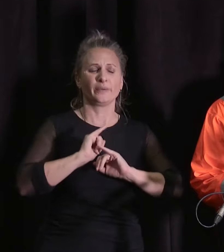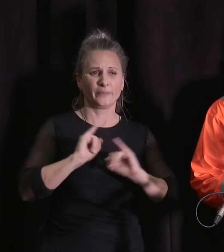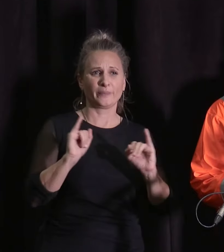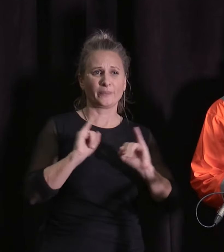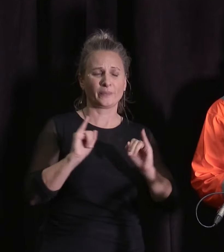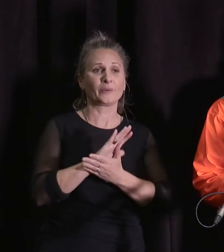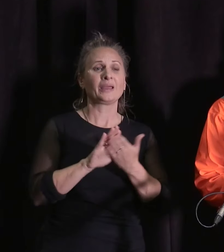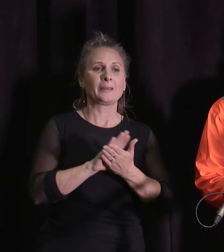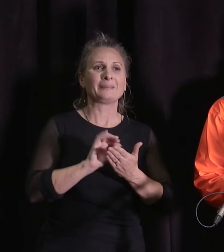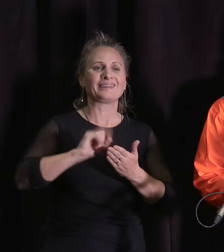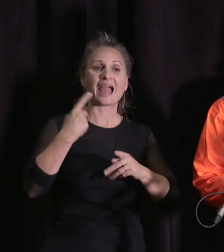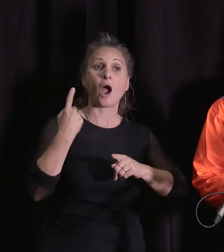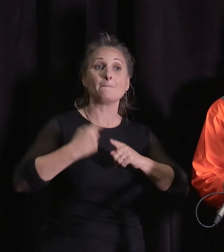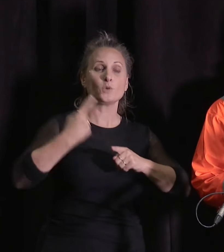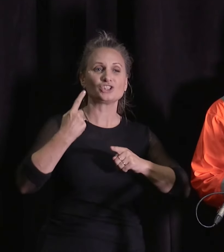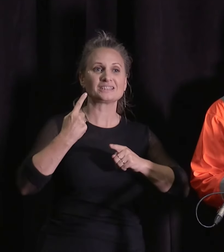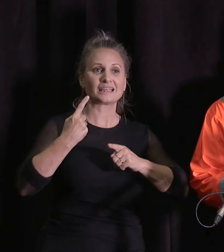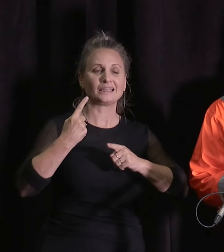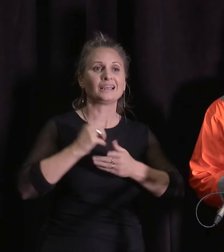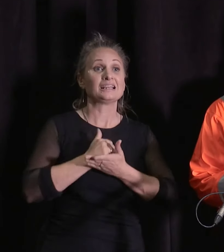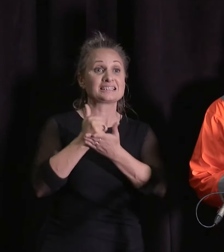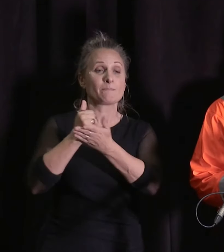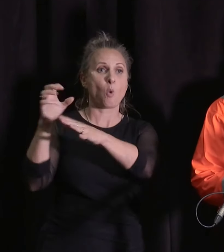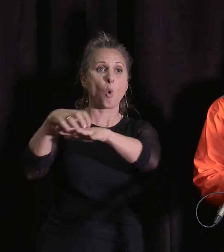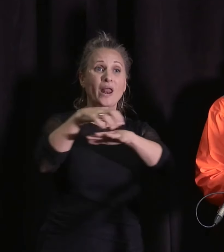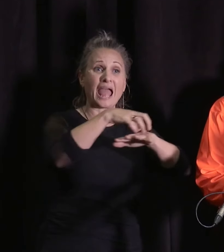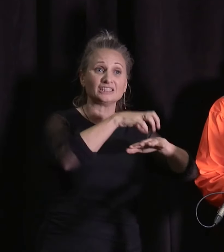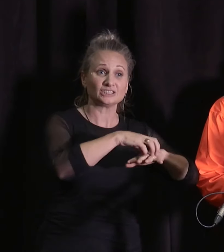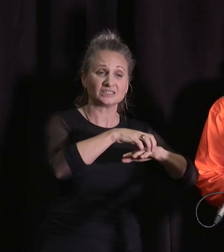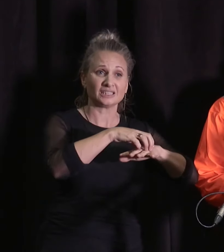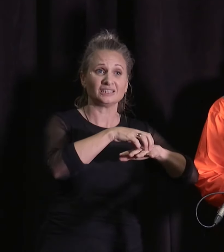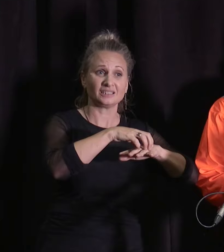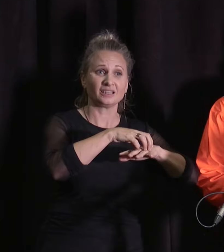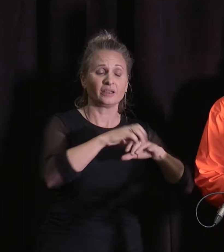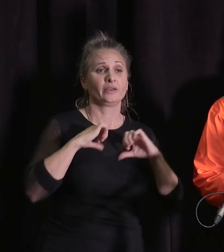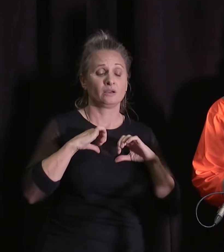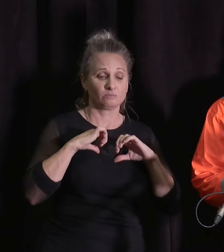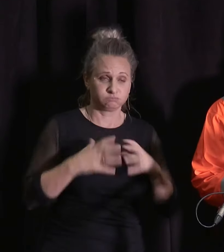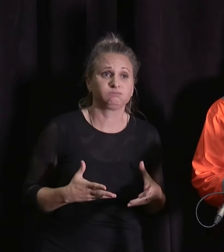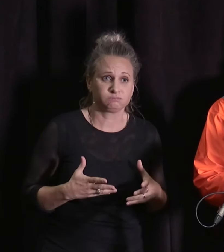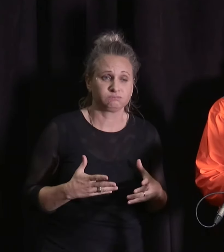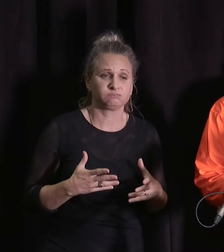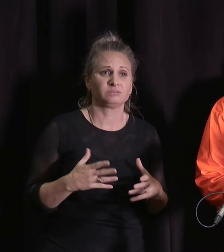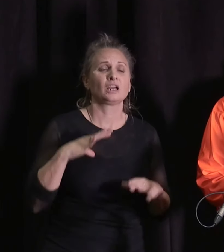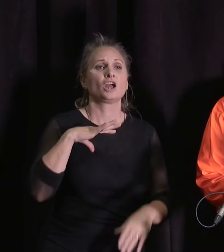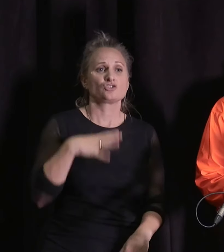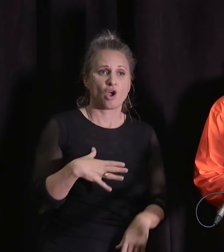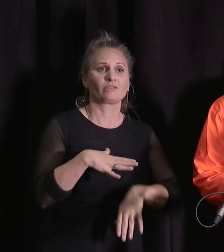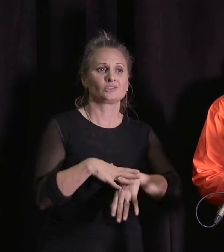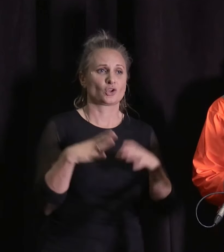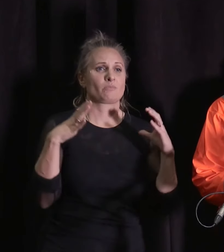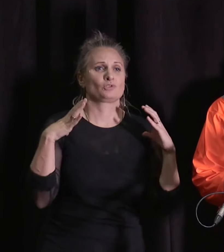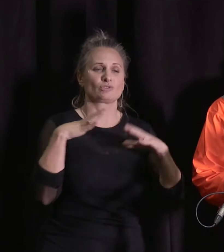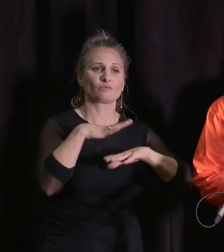first responders, for our emergency support agencies, it is a particularly tiring time, a particularly stressful time.